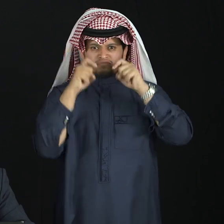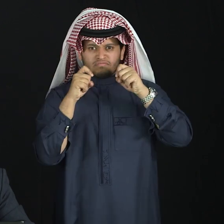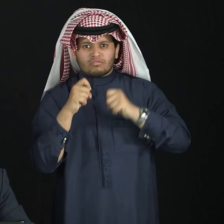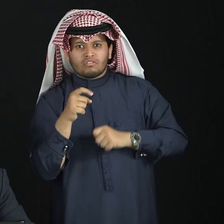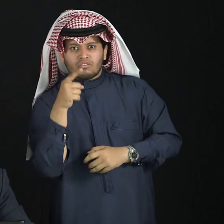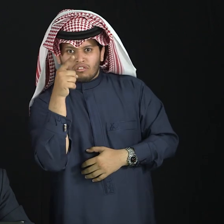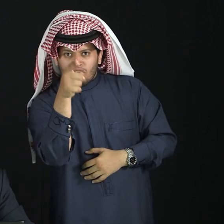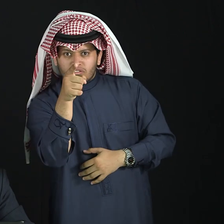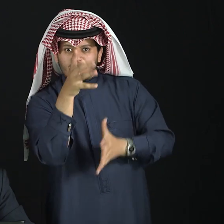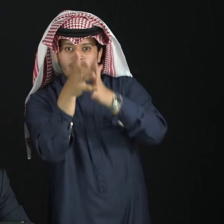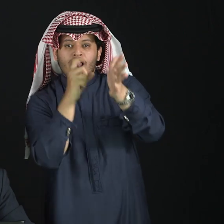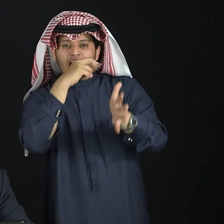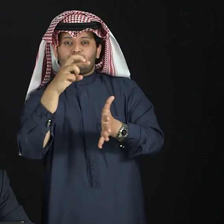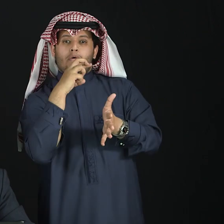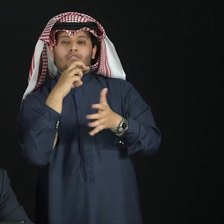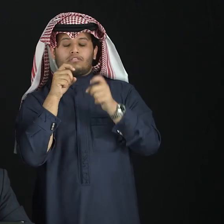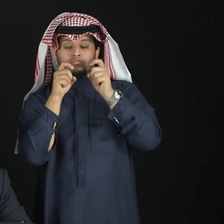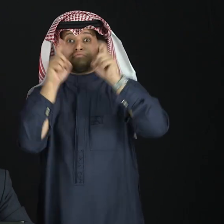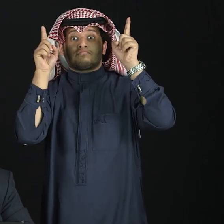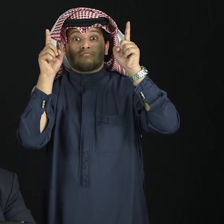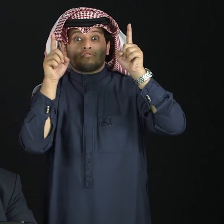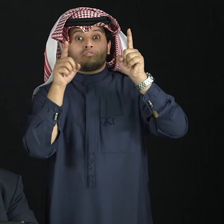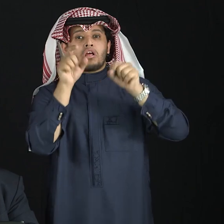asking yes, no question. Okay?